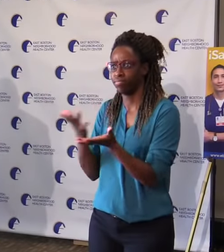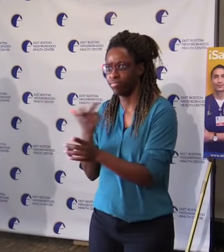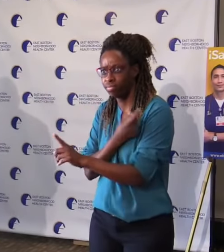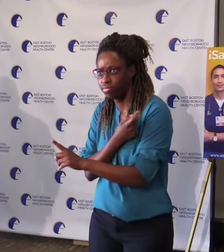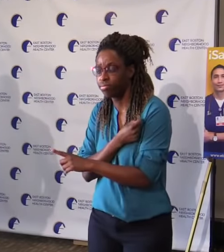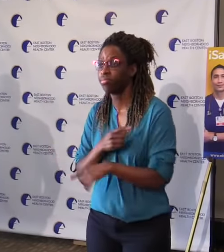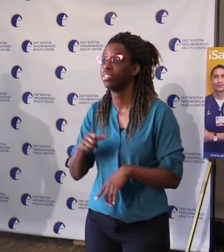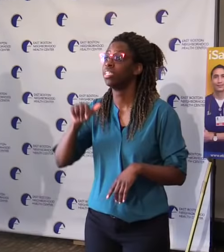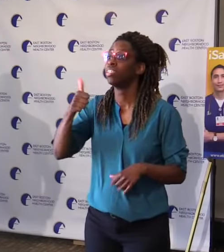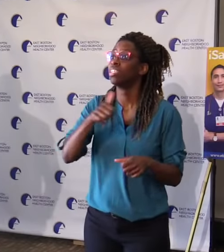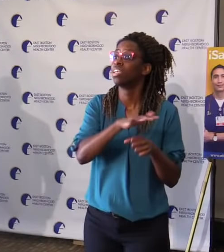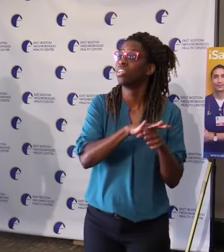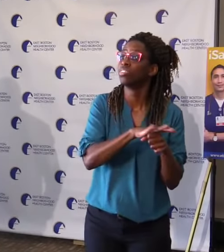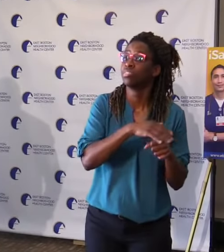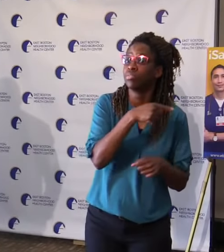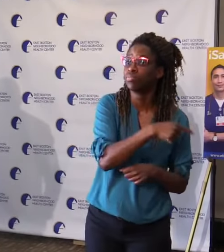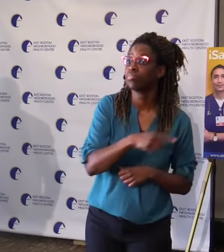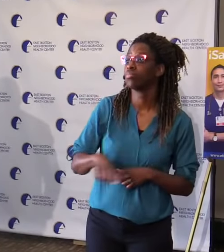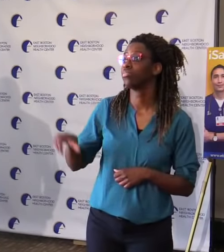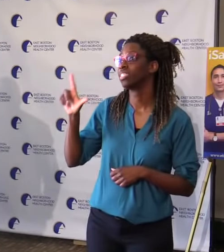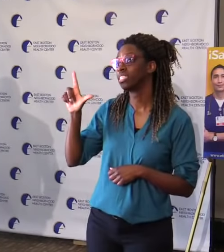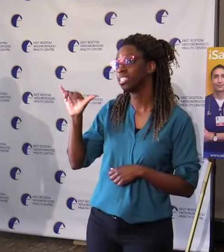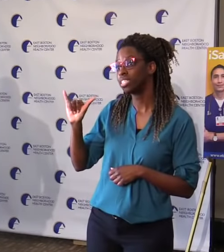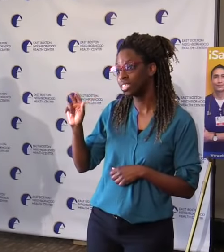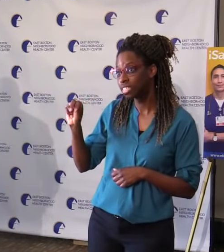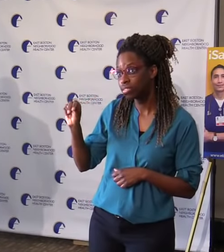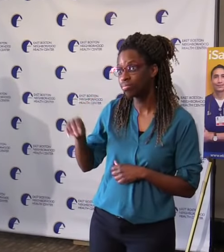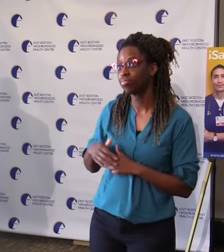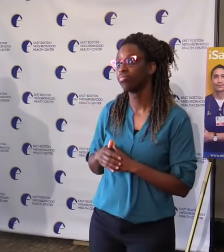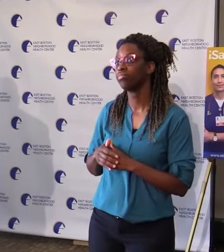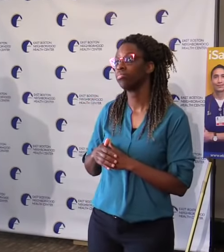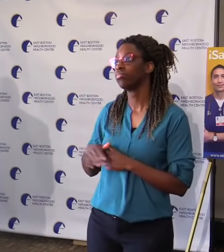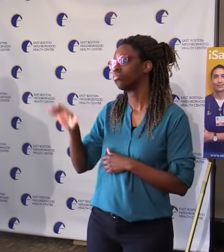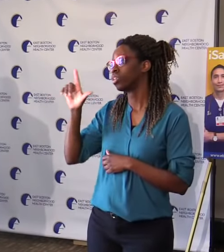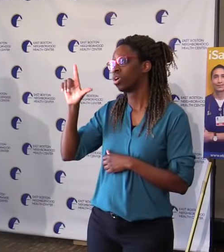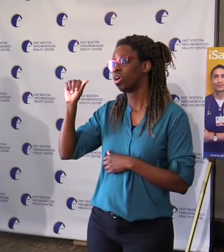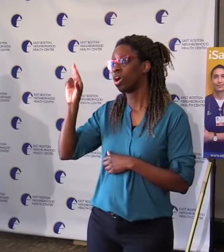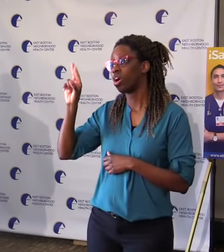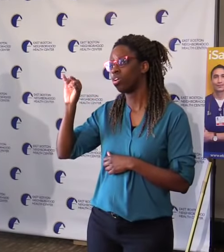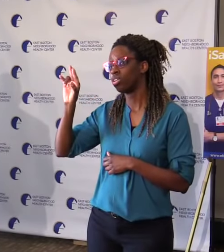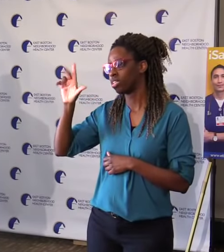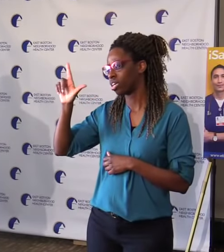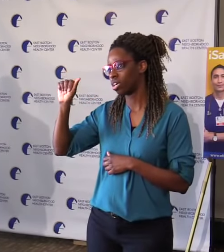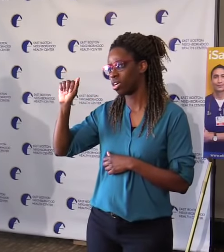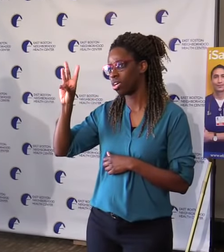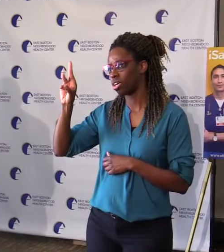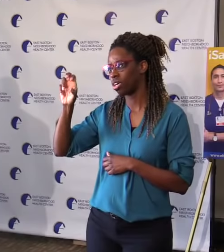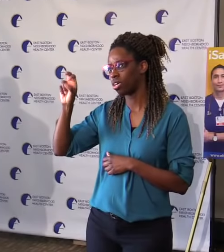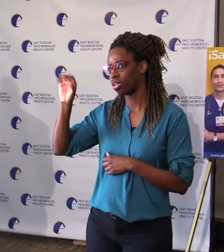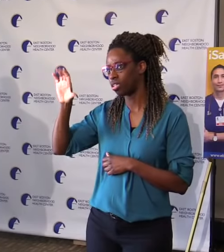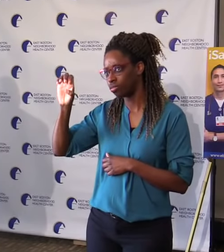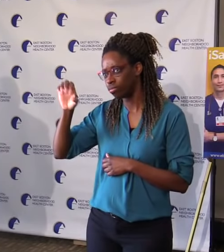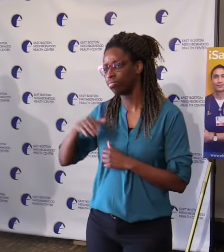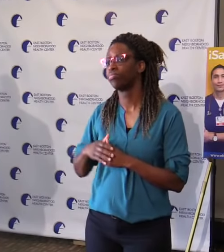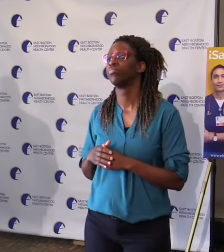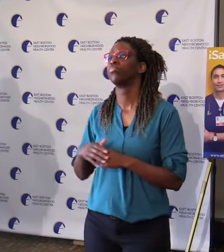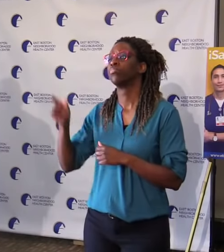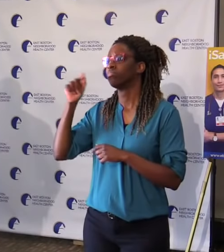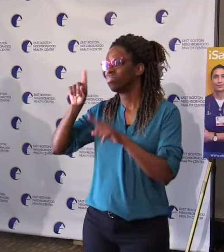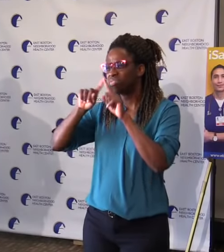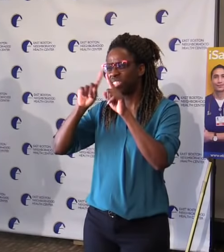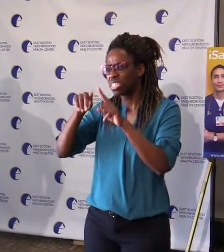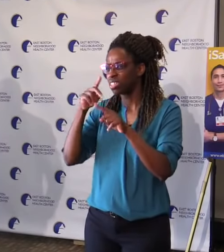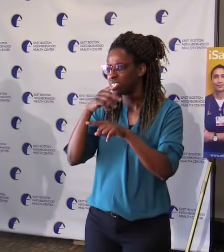Lawrence Family Health Center, and Manic Community Health Center in Quincy, are stepping out with local partners on larger-scale vaccine clinics.